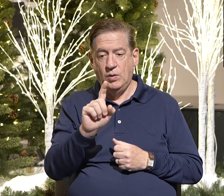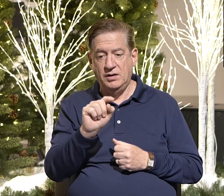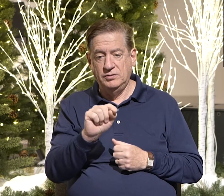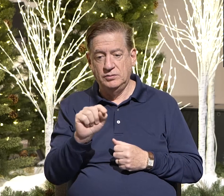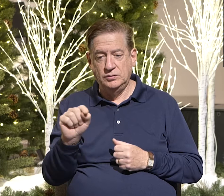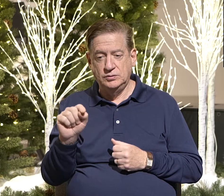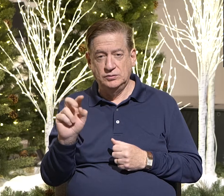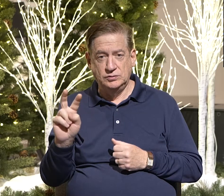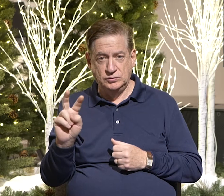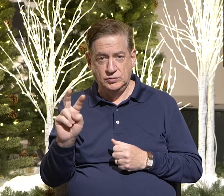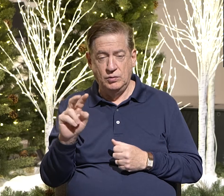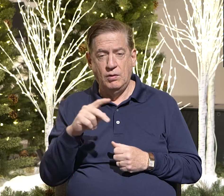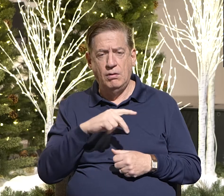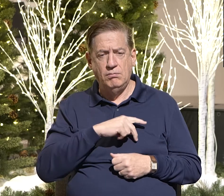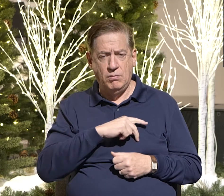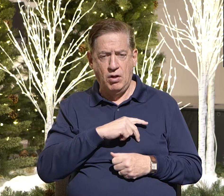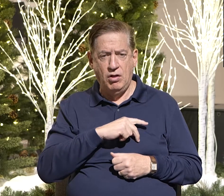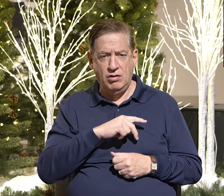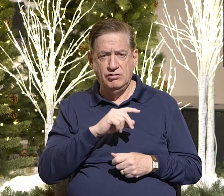Paul is writing to the church in Corinth.